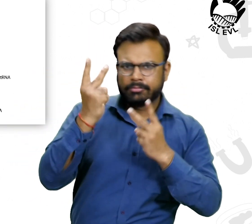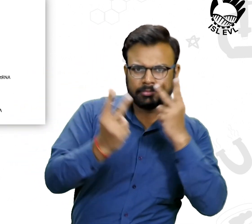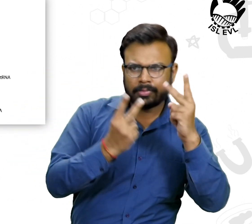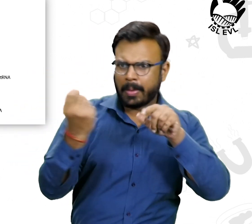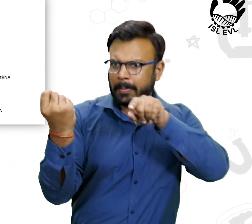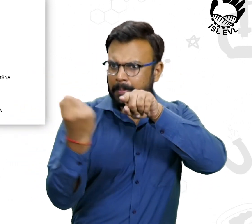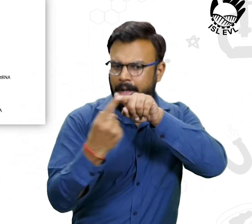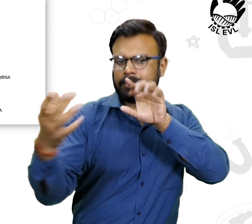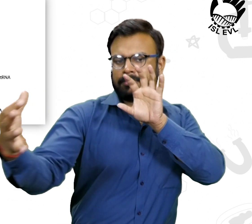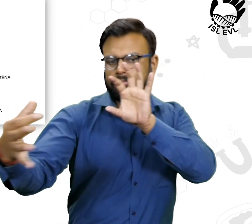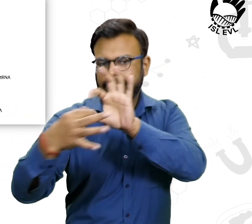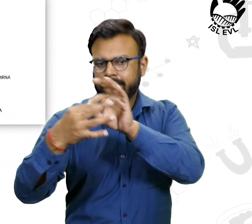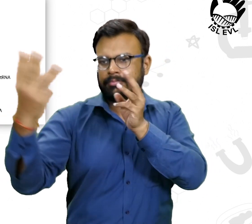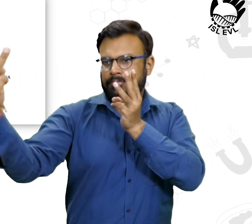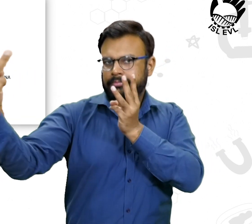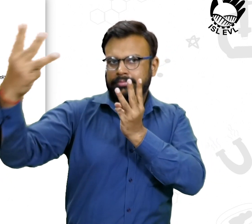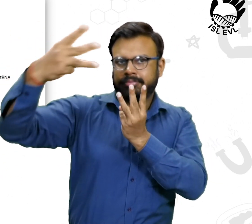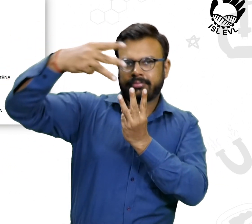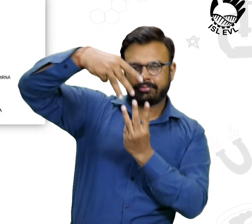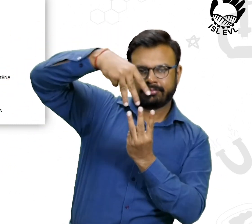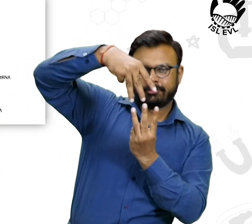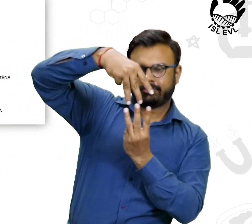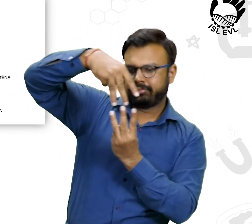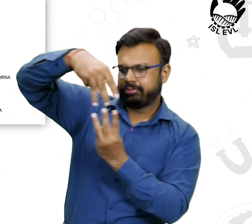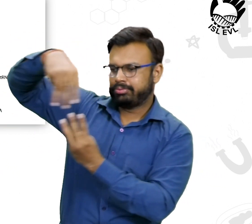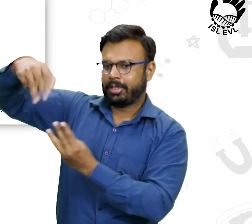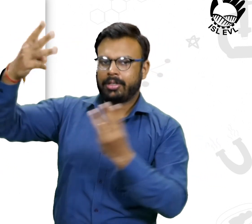acid for its specific tRNA.